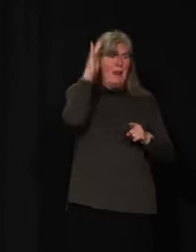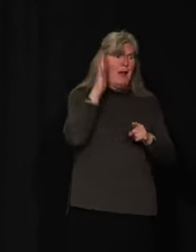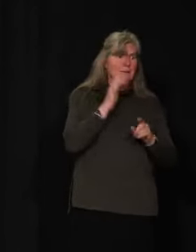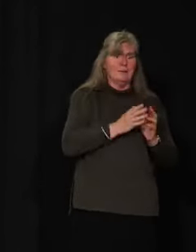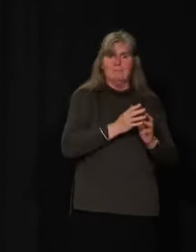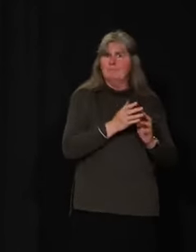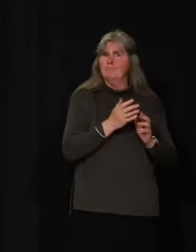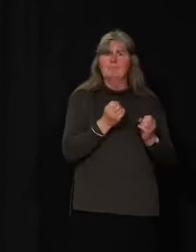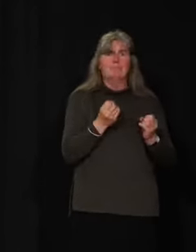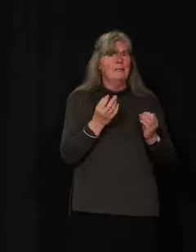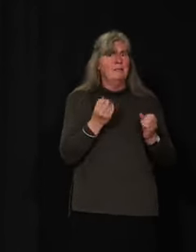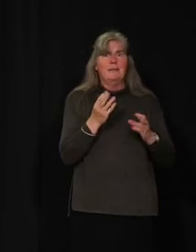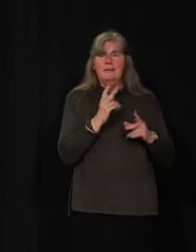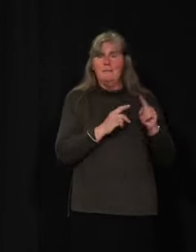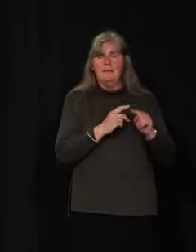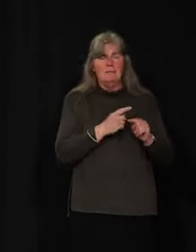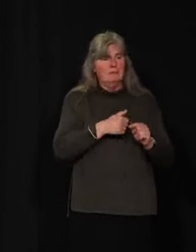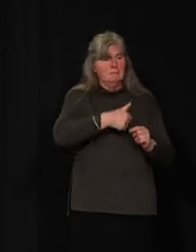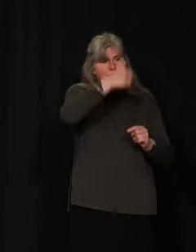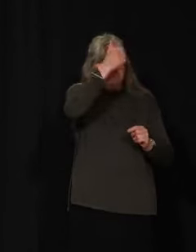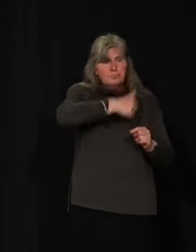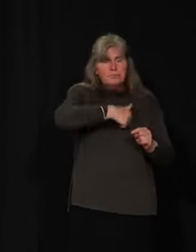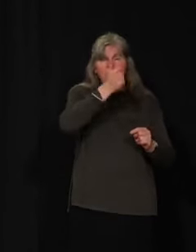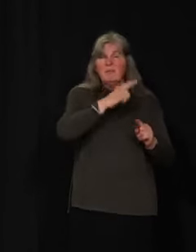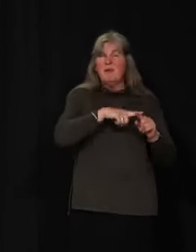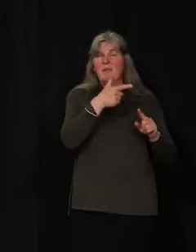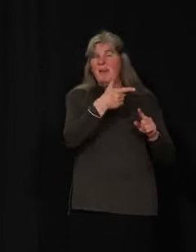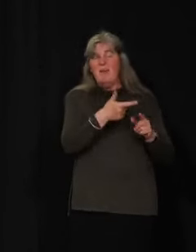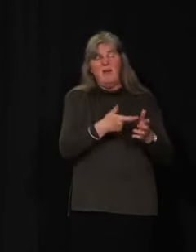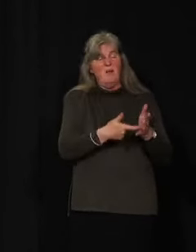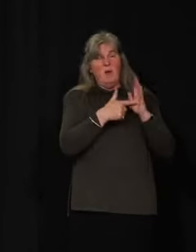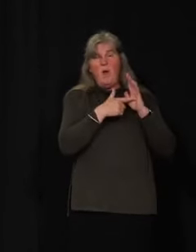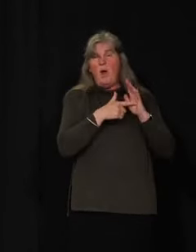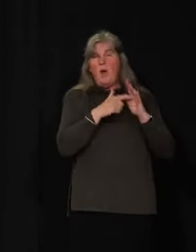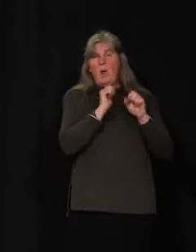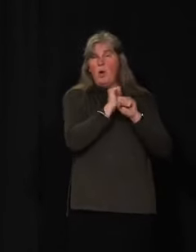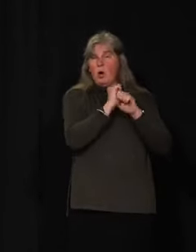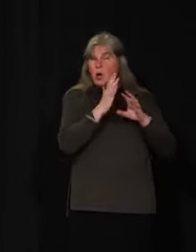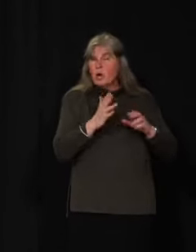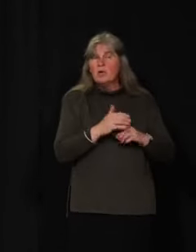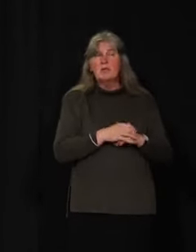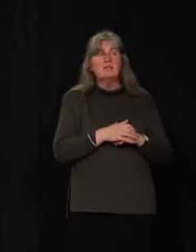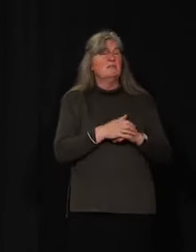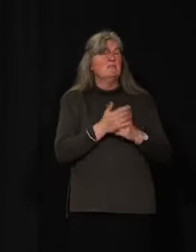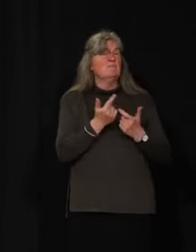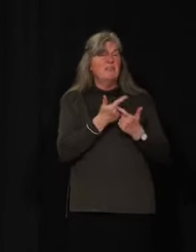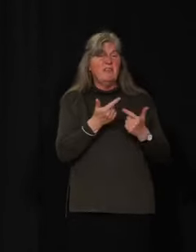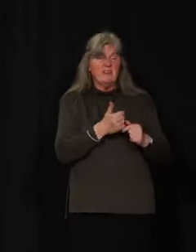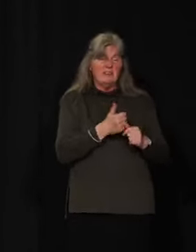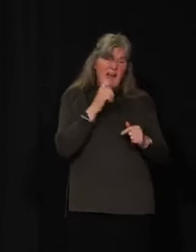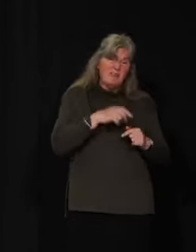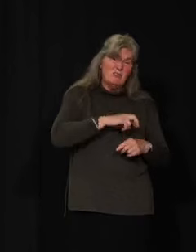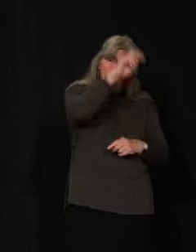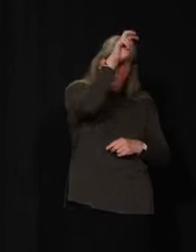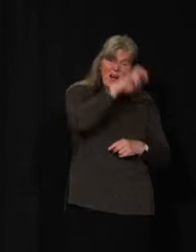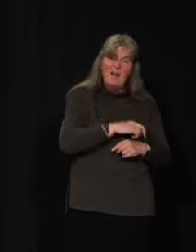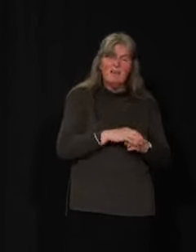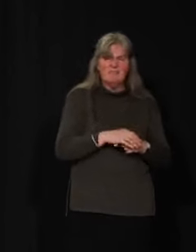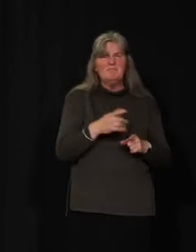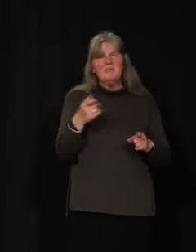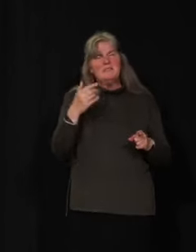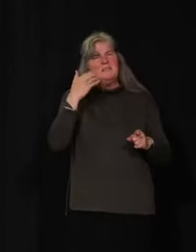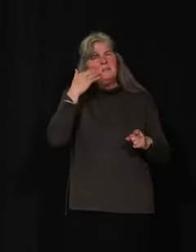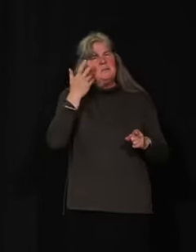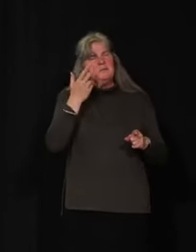many people are on their way to Alaska to work in critical and essential roles there. And I do appreciate that there have been a lot of vehicles